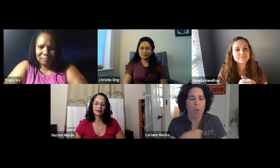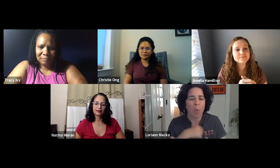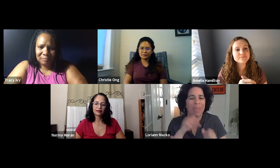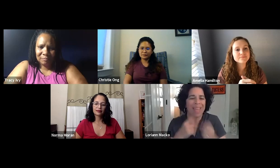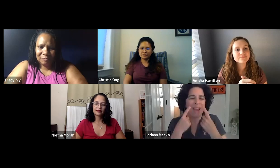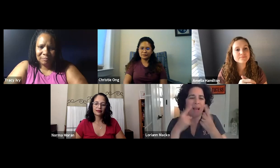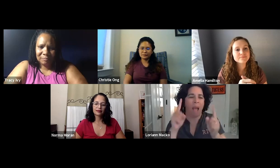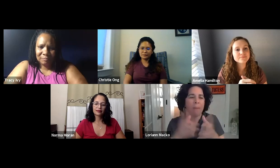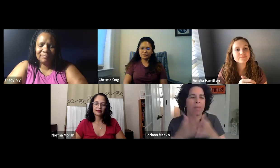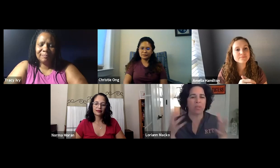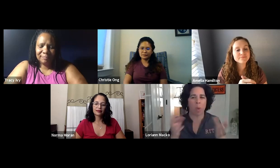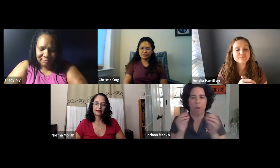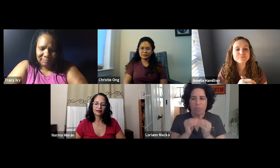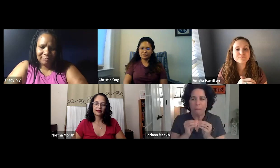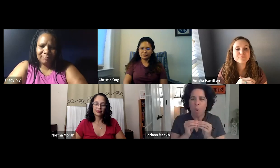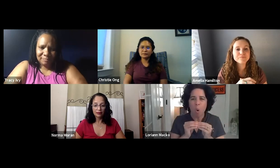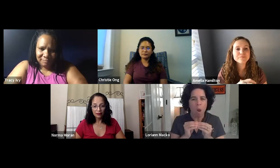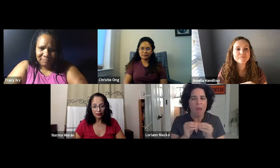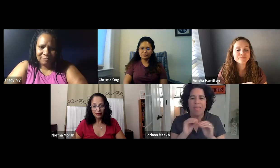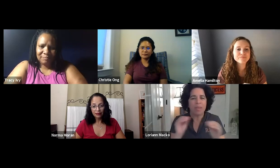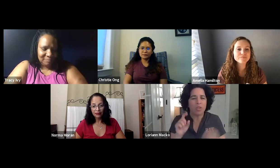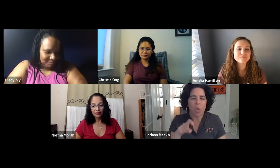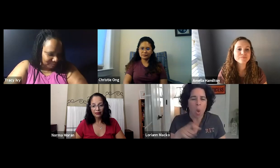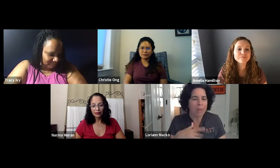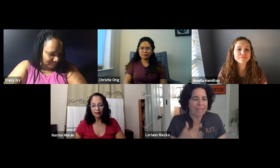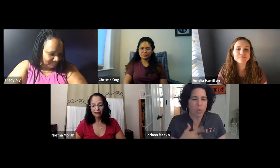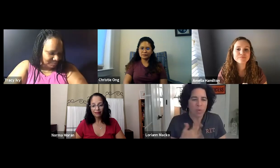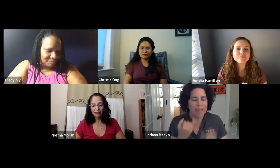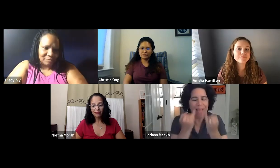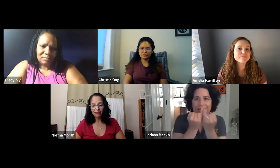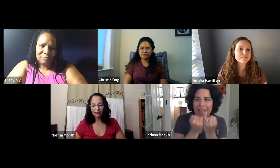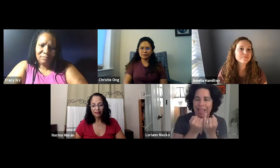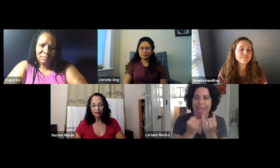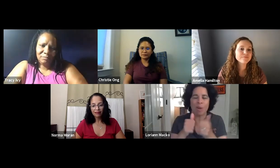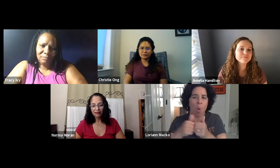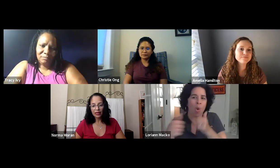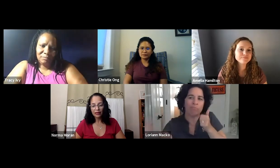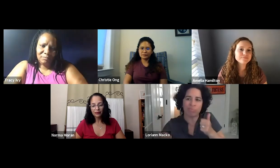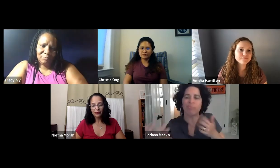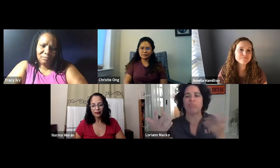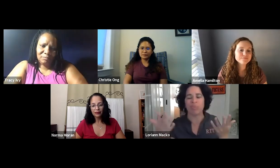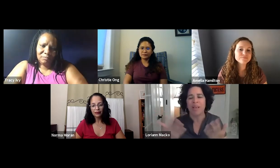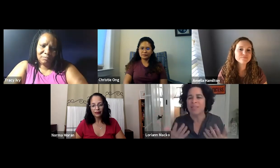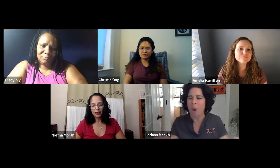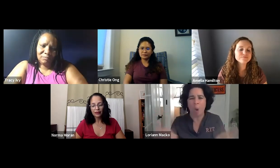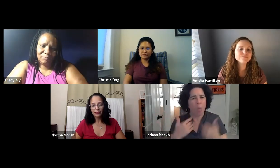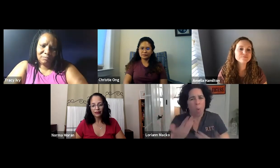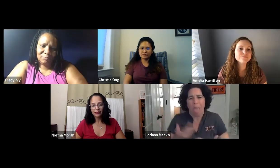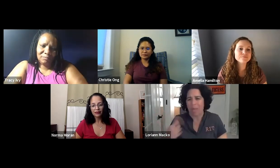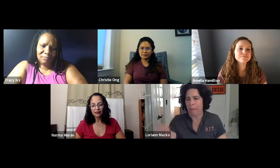I feel like together we can accomplish so much more. There is no need to feel isolated, especially